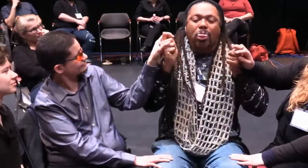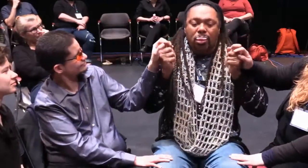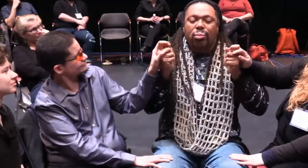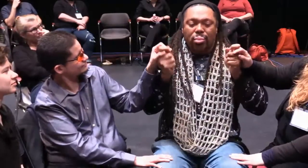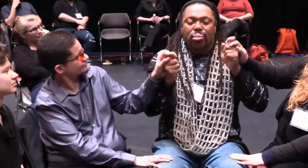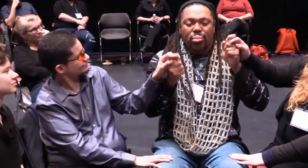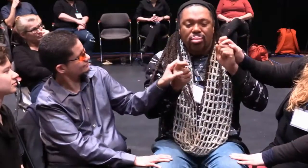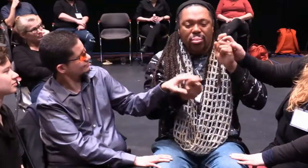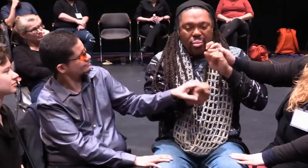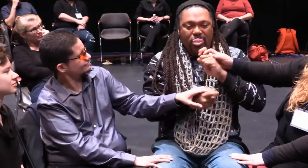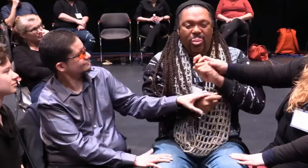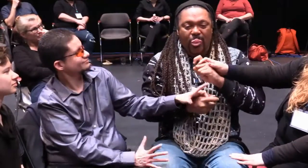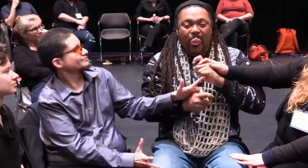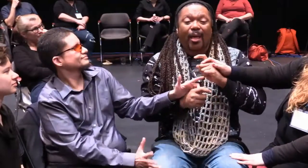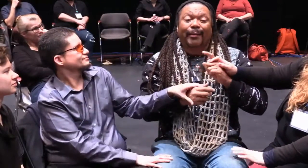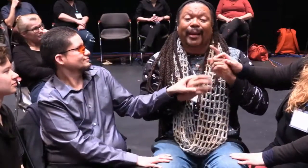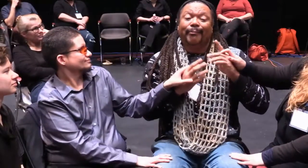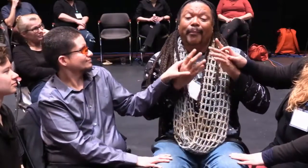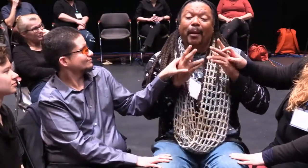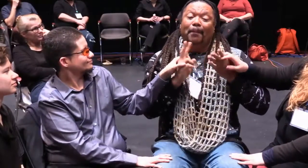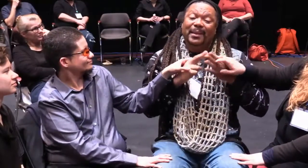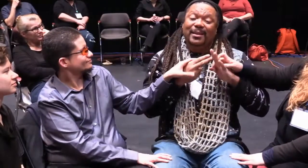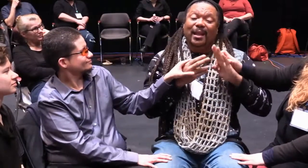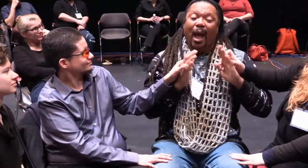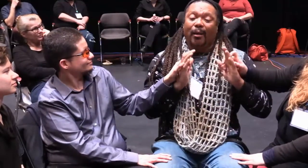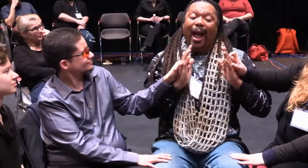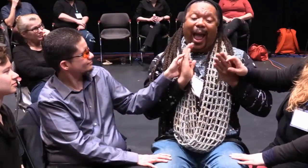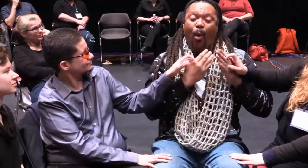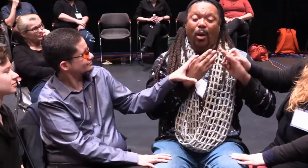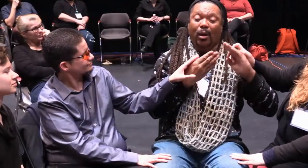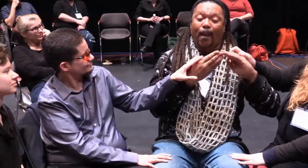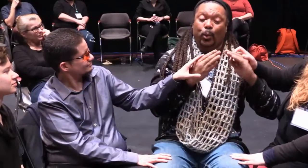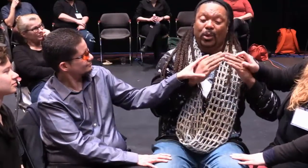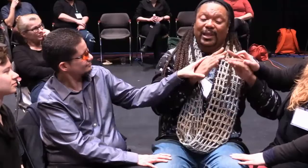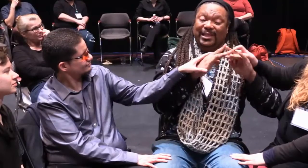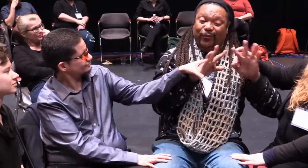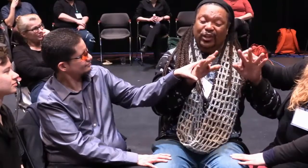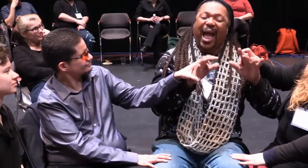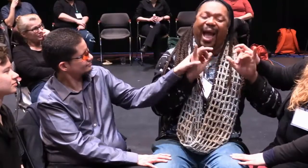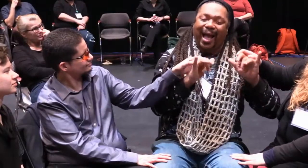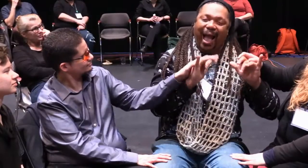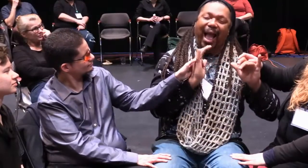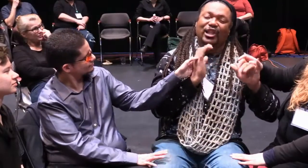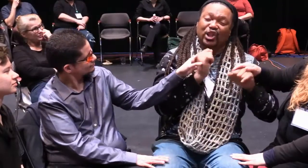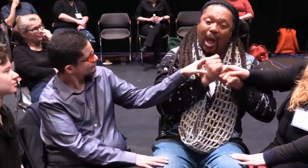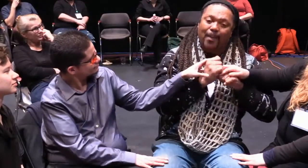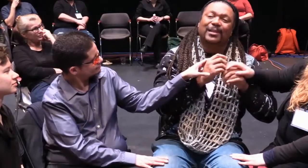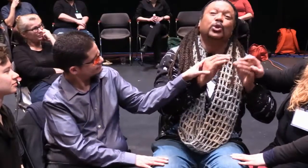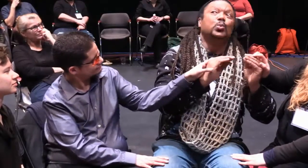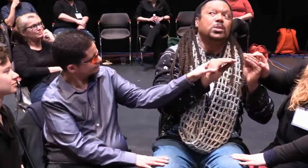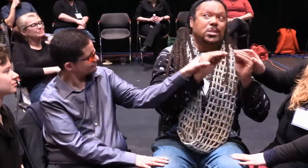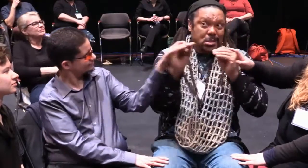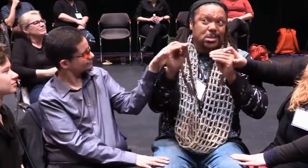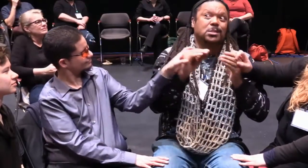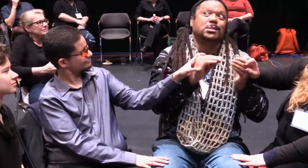assertive. Create the shift to create the space that we want to be in. And if we want diverse communities,